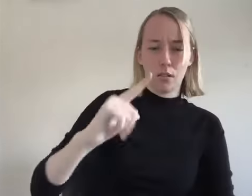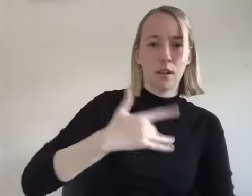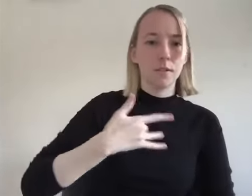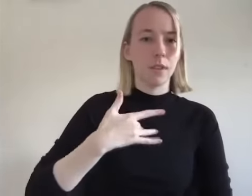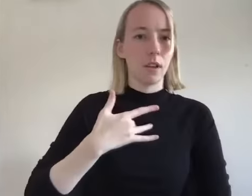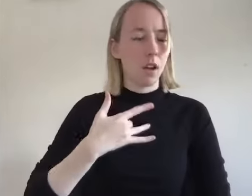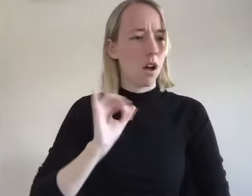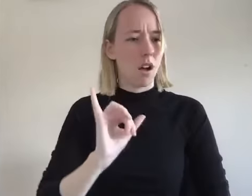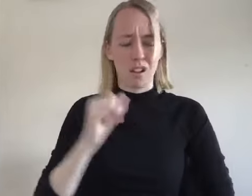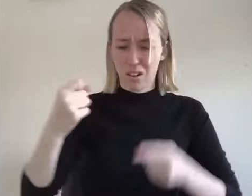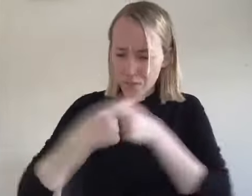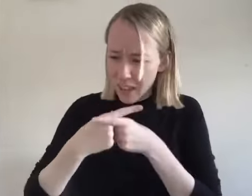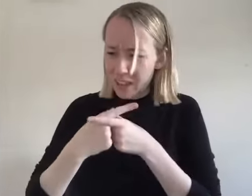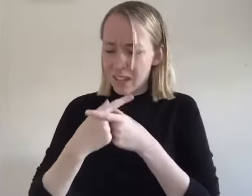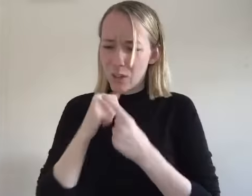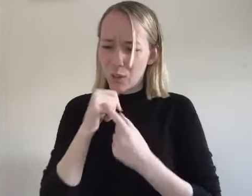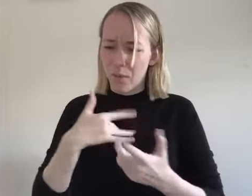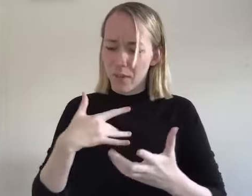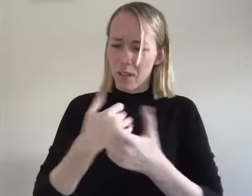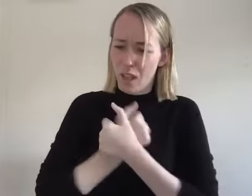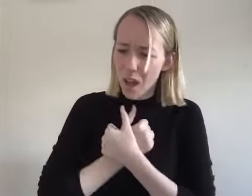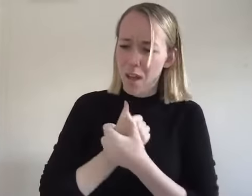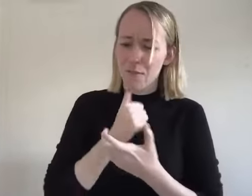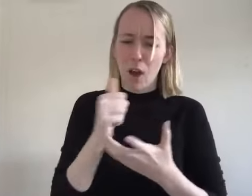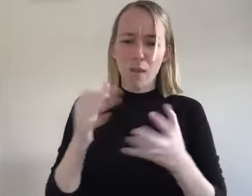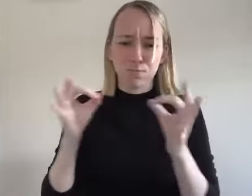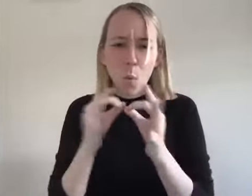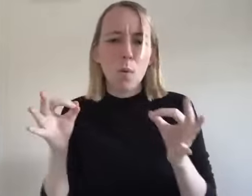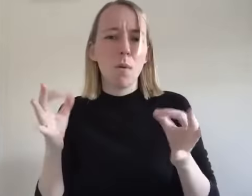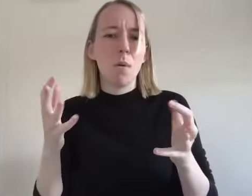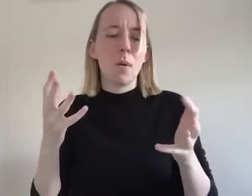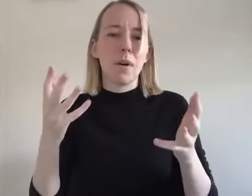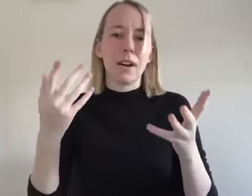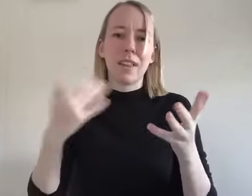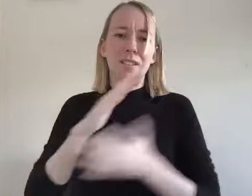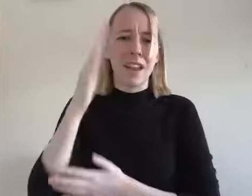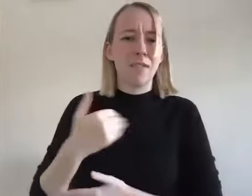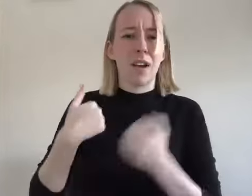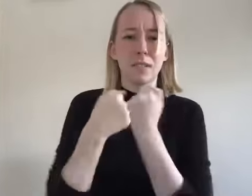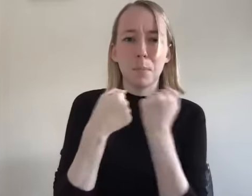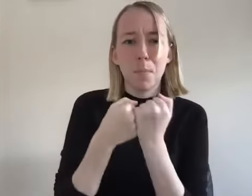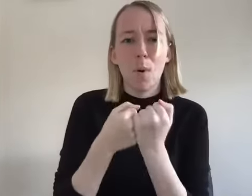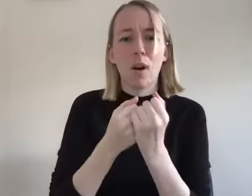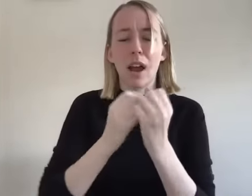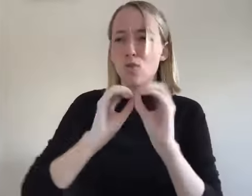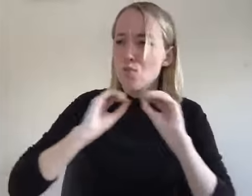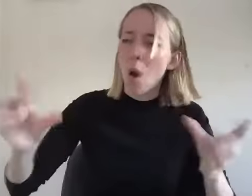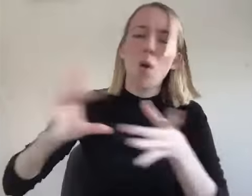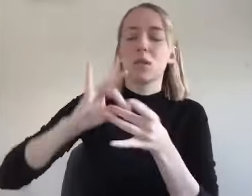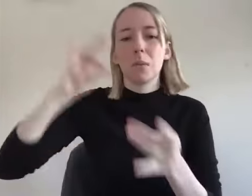to feel more and more like conflicted and like unloved and unworthy and like there would never be like any kind of